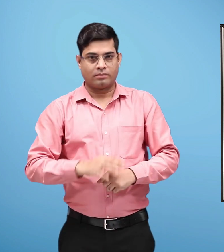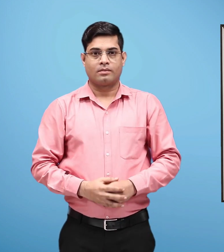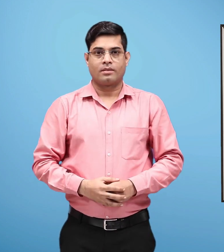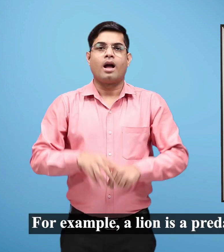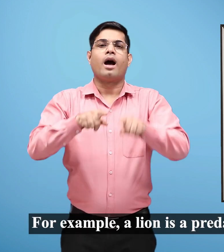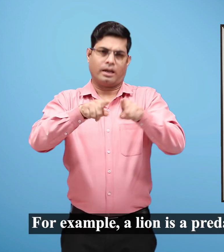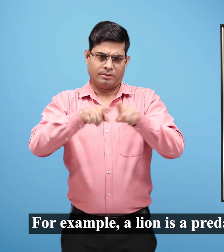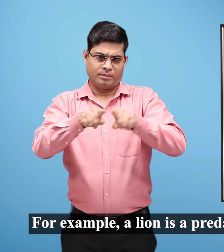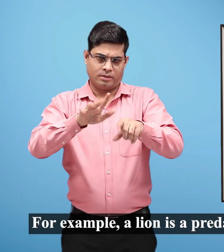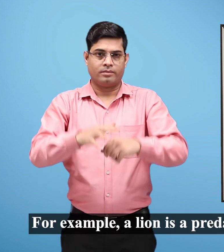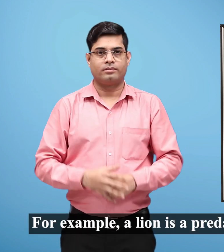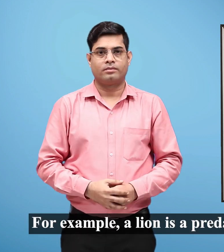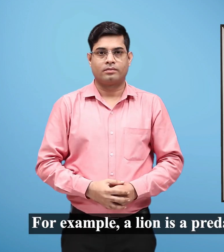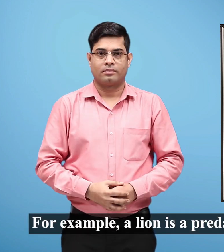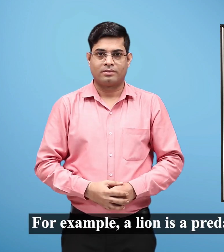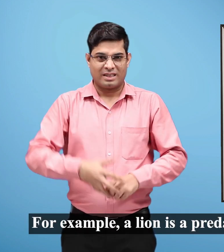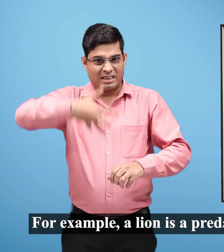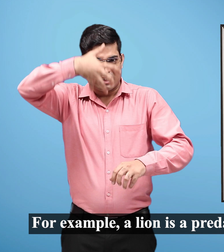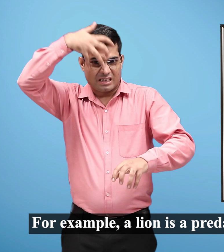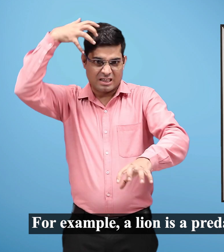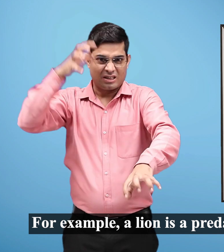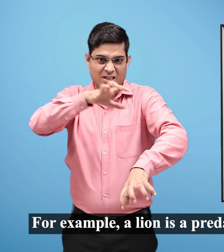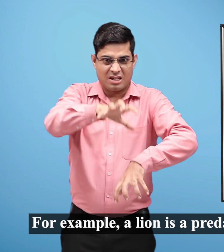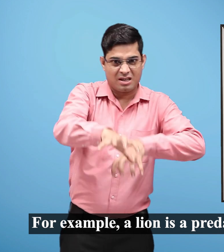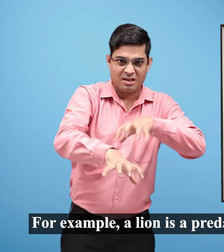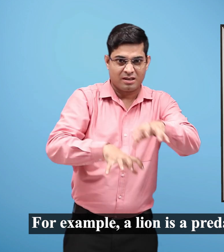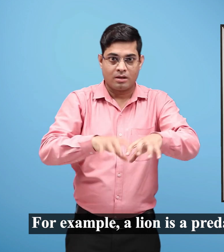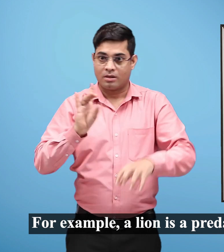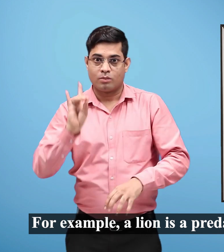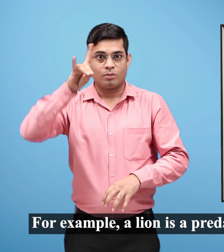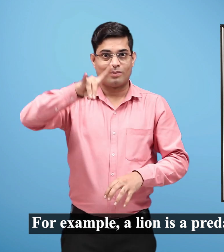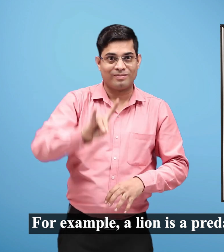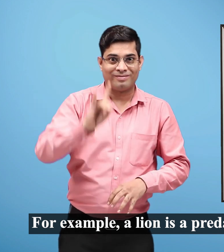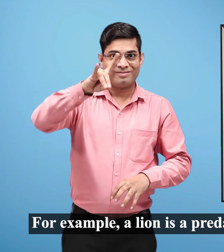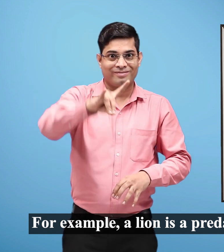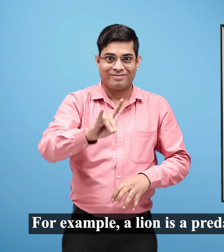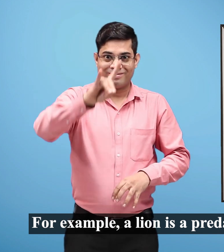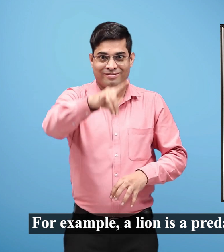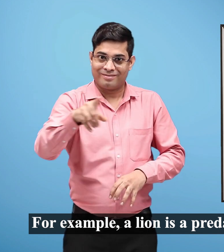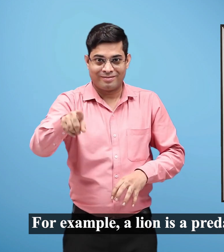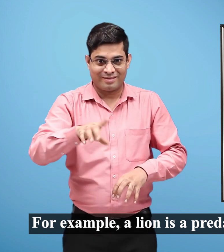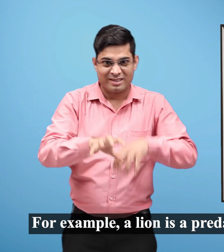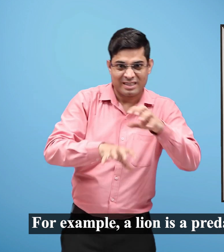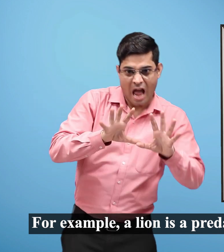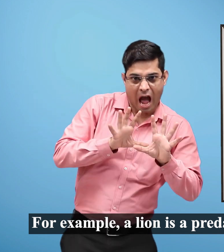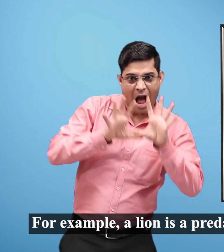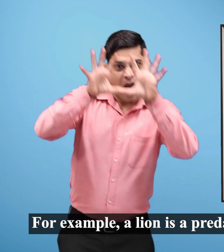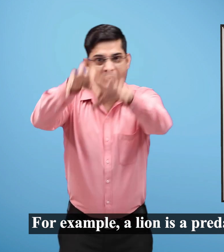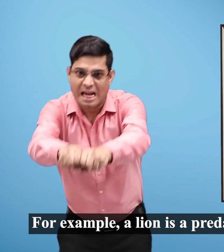For example, a lion is a predator because it hunts and eats deer. It